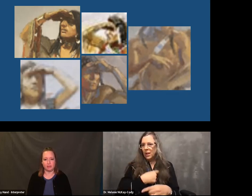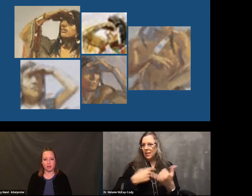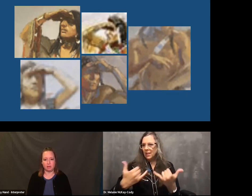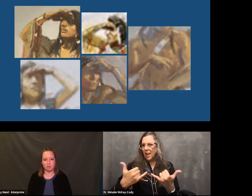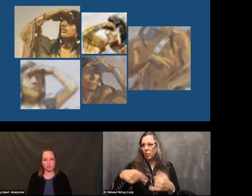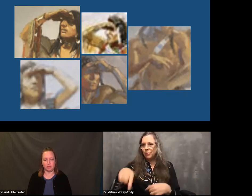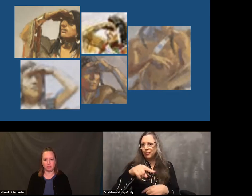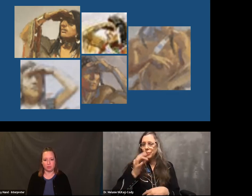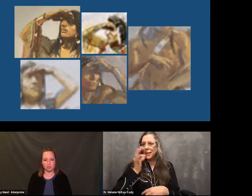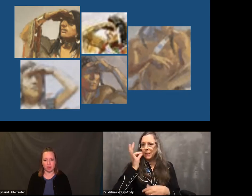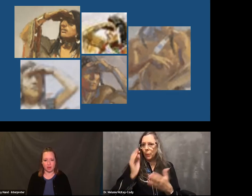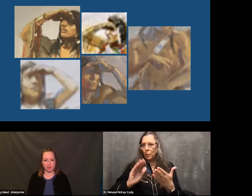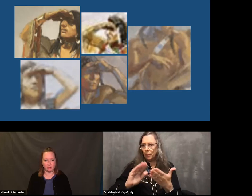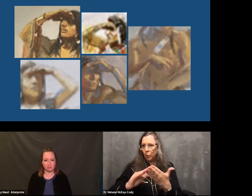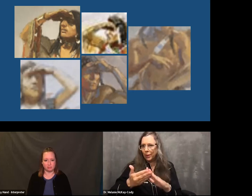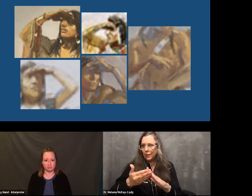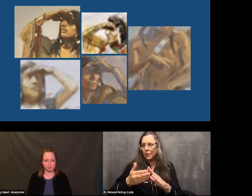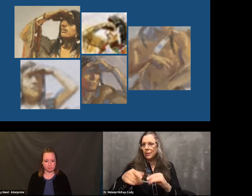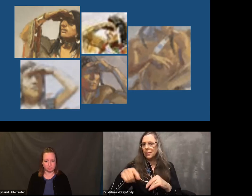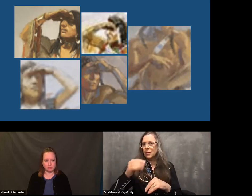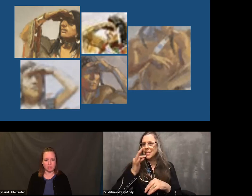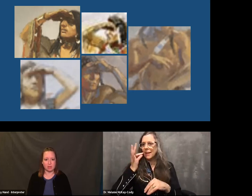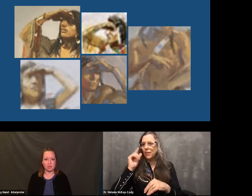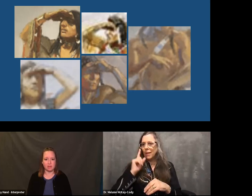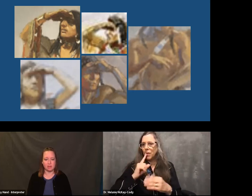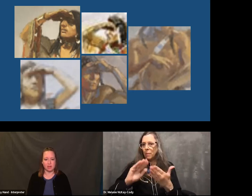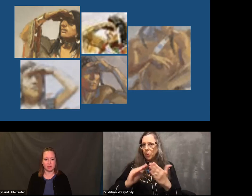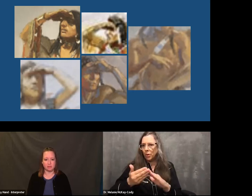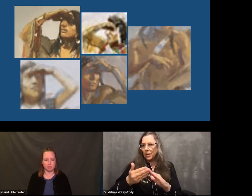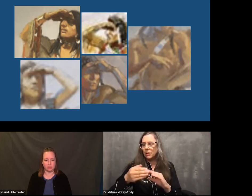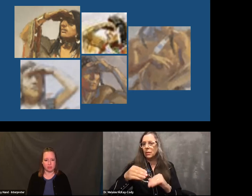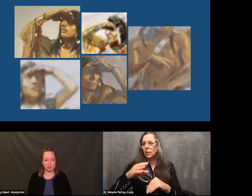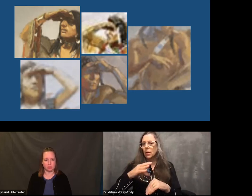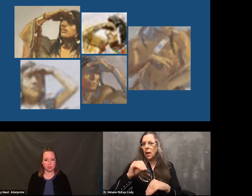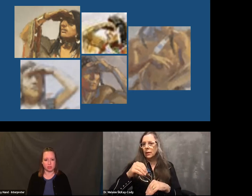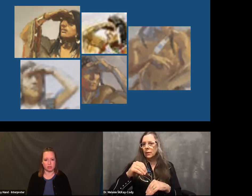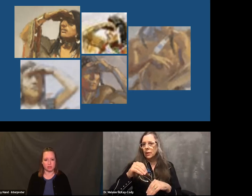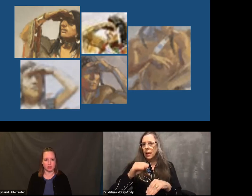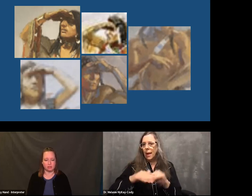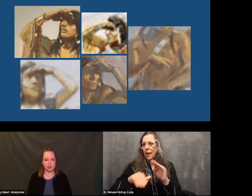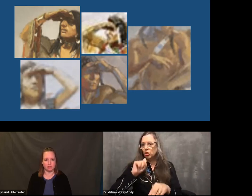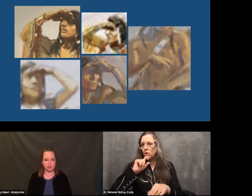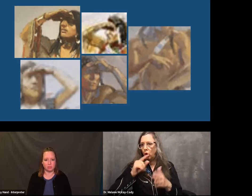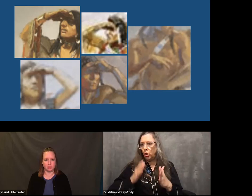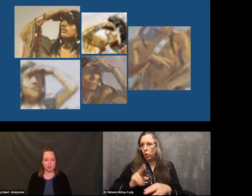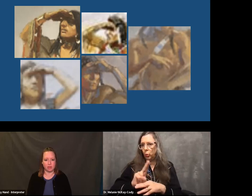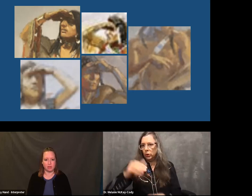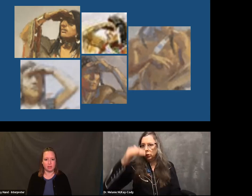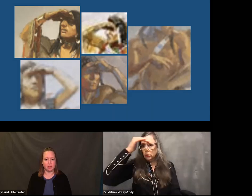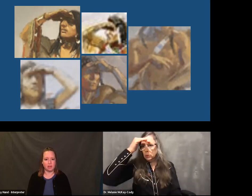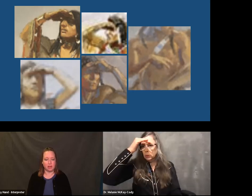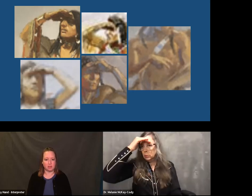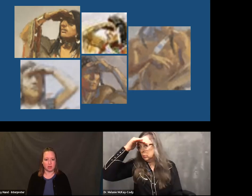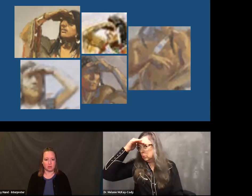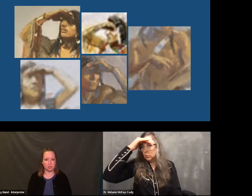That is now morphed into a sign. In the native community, especially in the deaf native community,